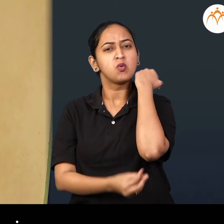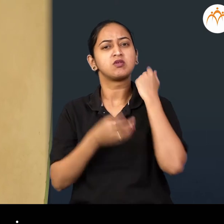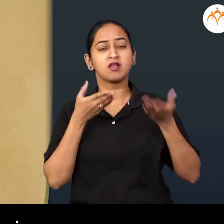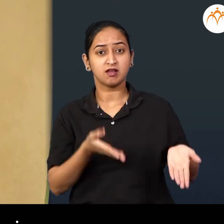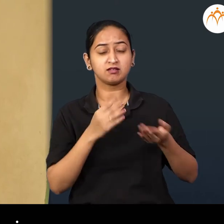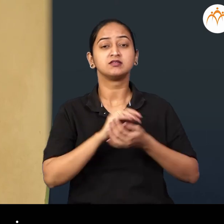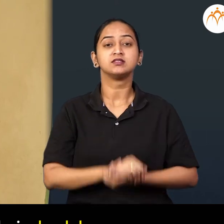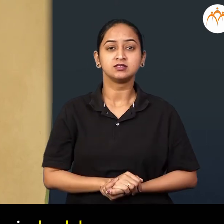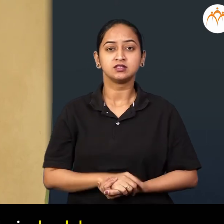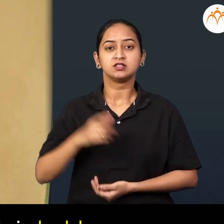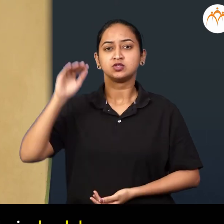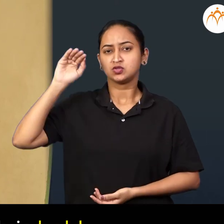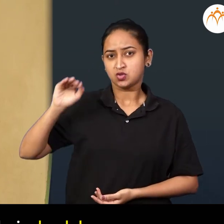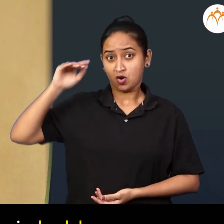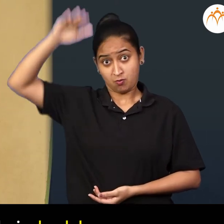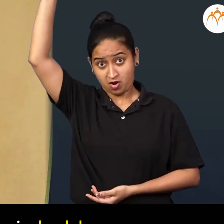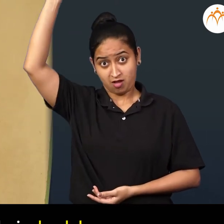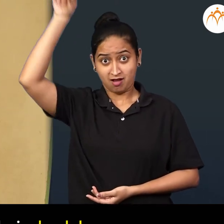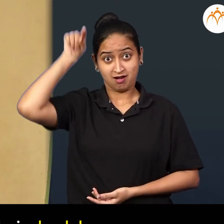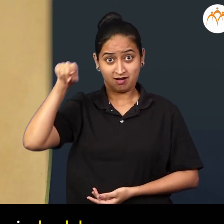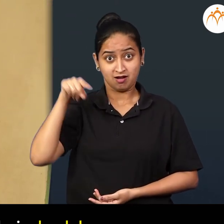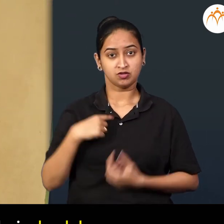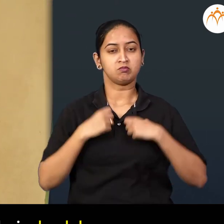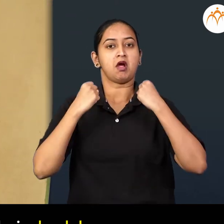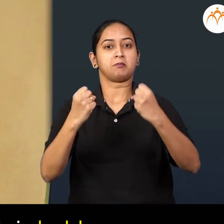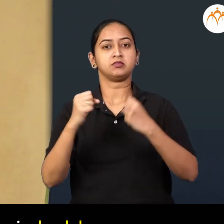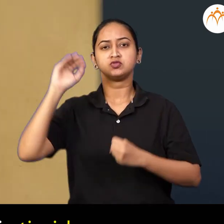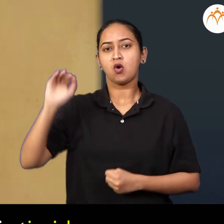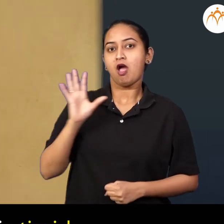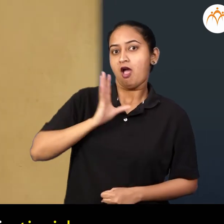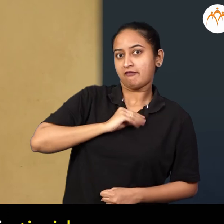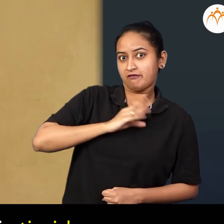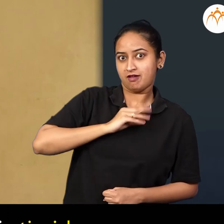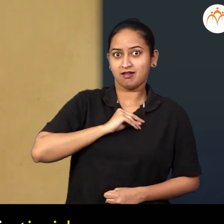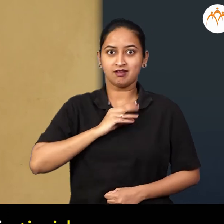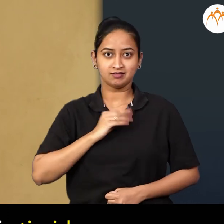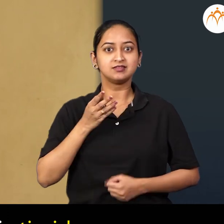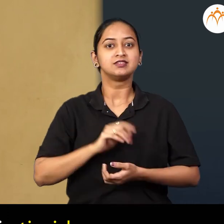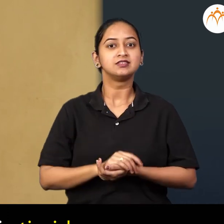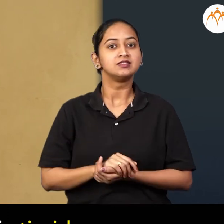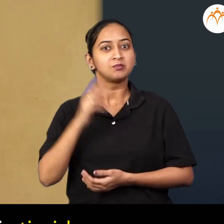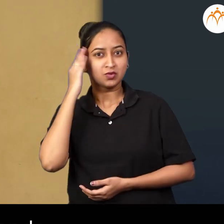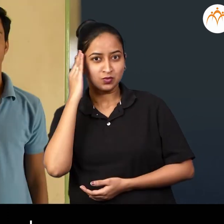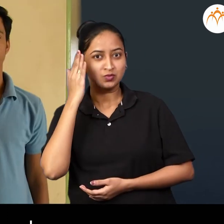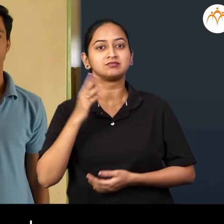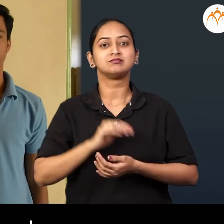poor Sumedh is bold Ishanh is timid Friends,